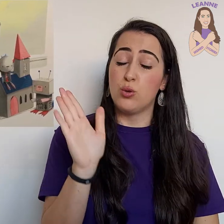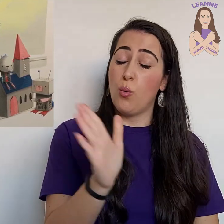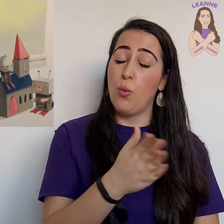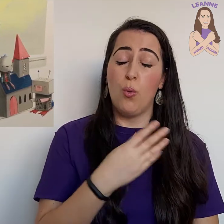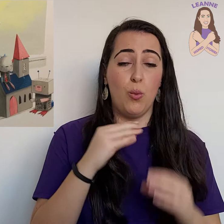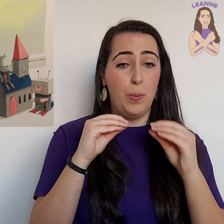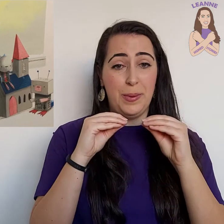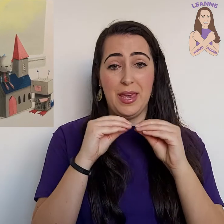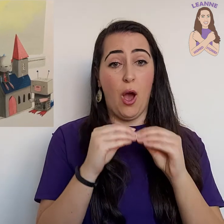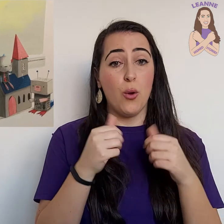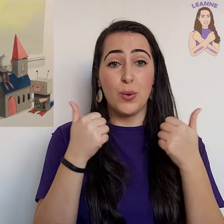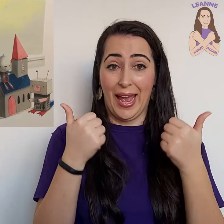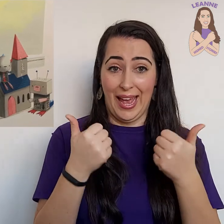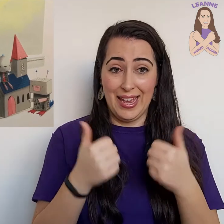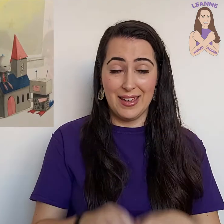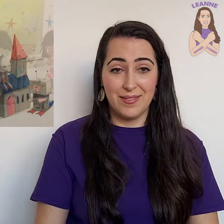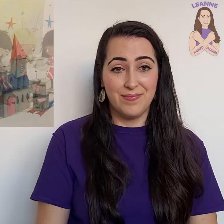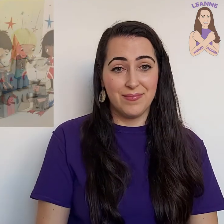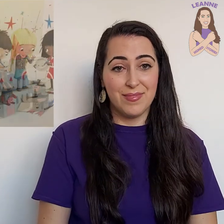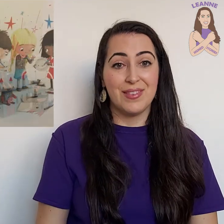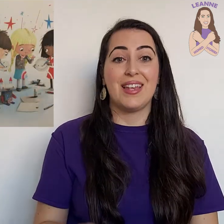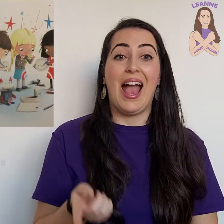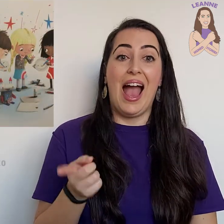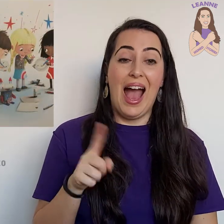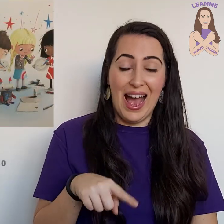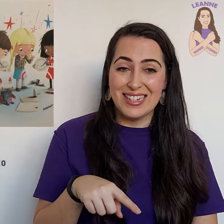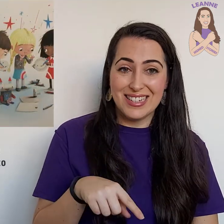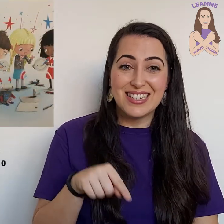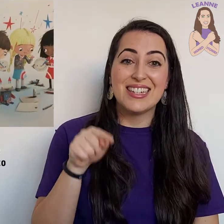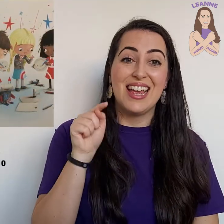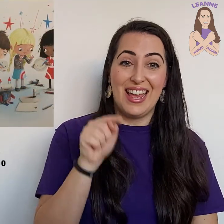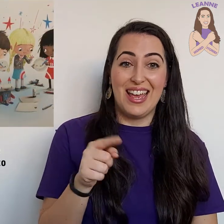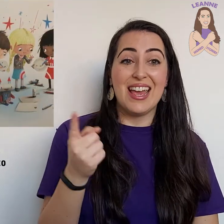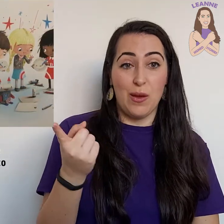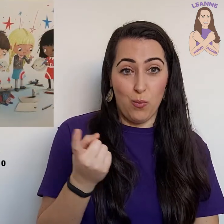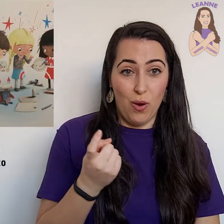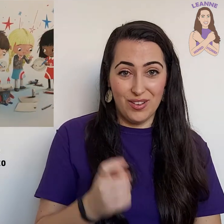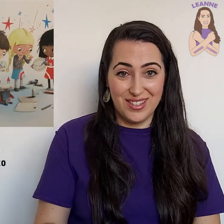all be okay. And it was.